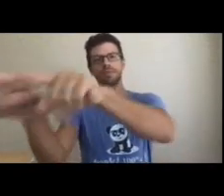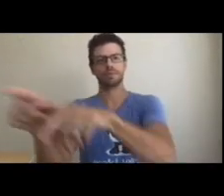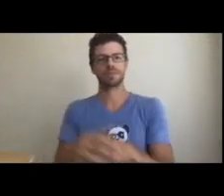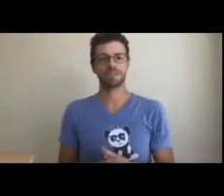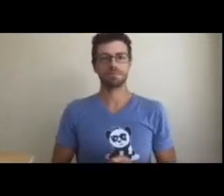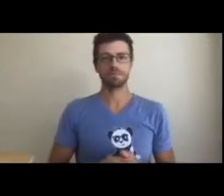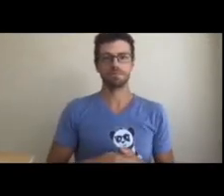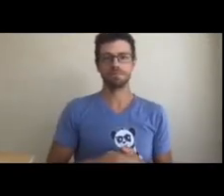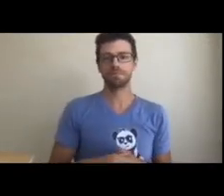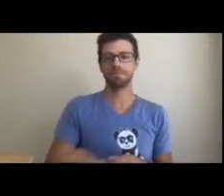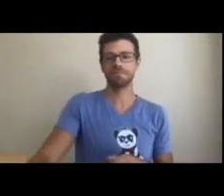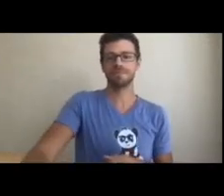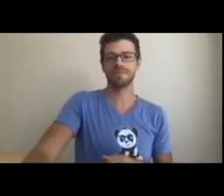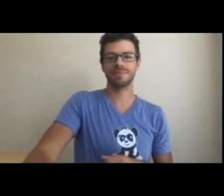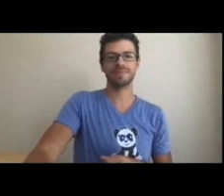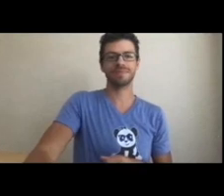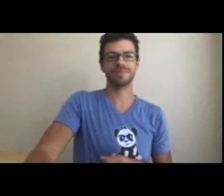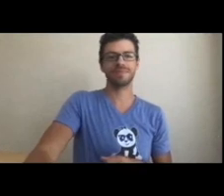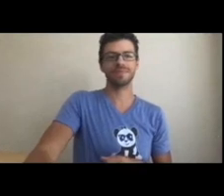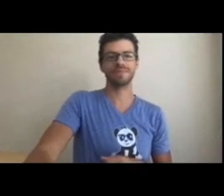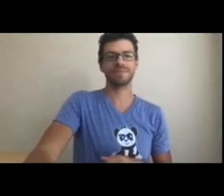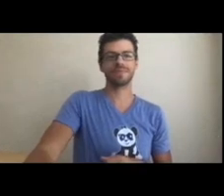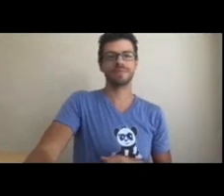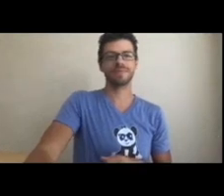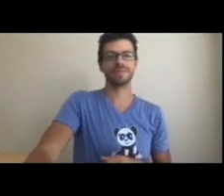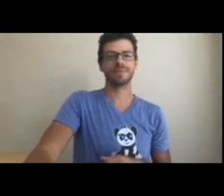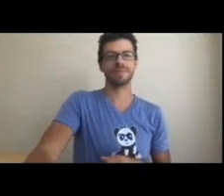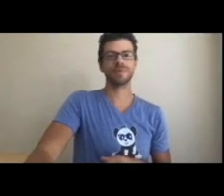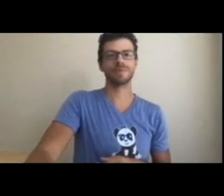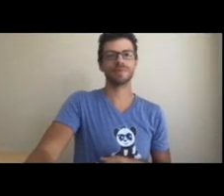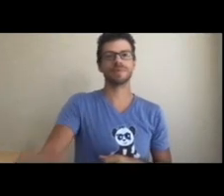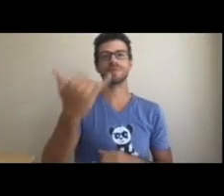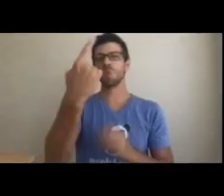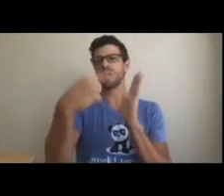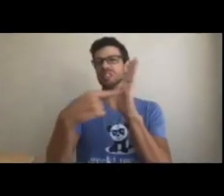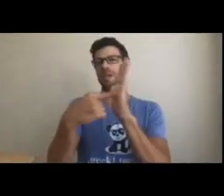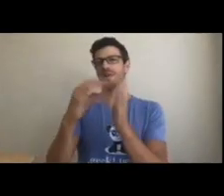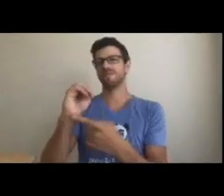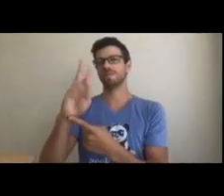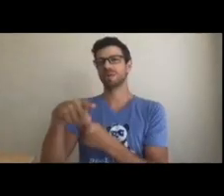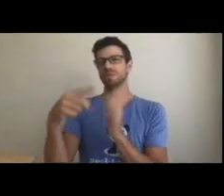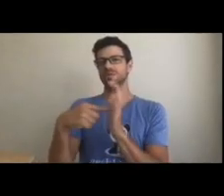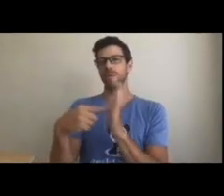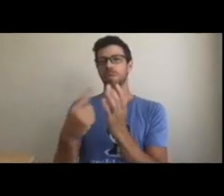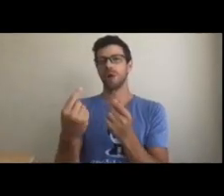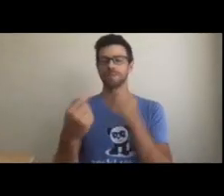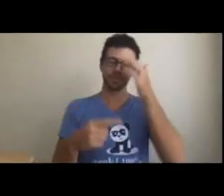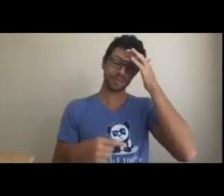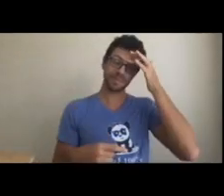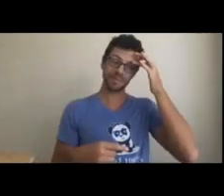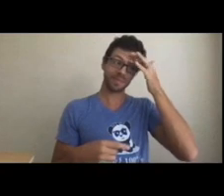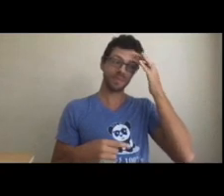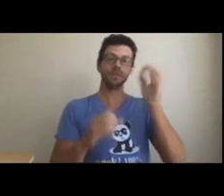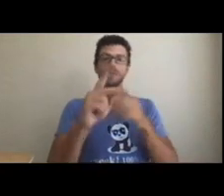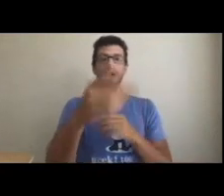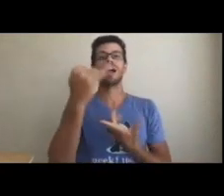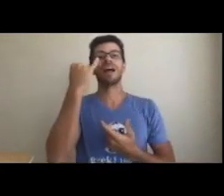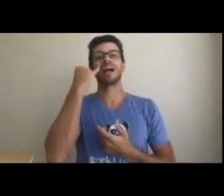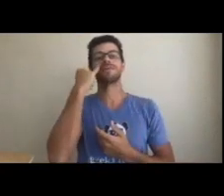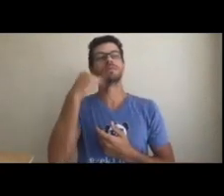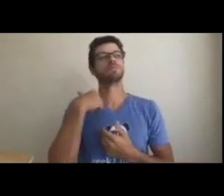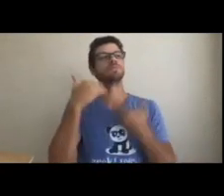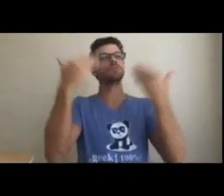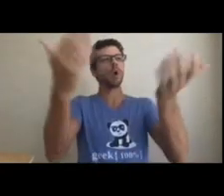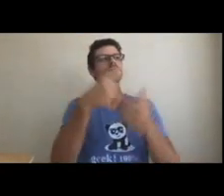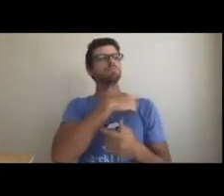it, we benefit from early detection of them realizing their needs and once may have changed or become clarified. This